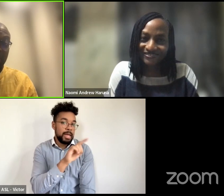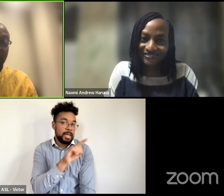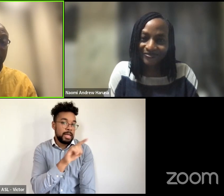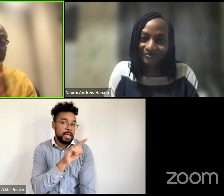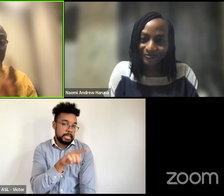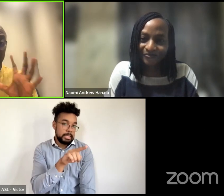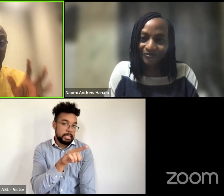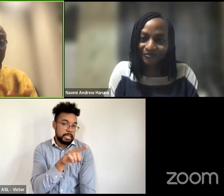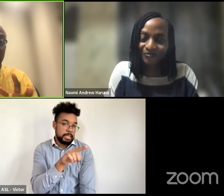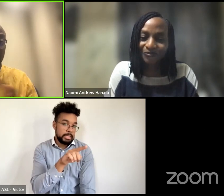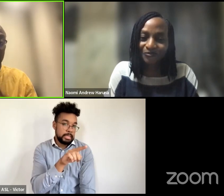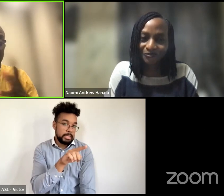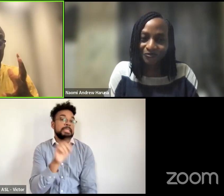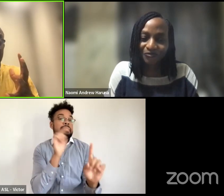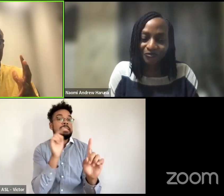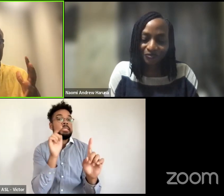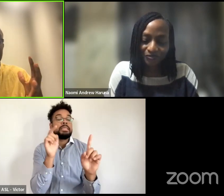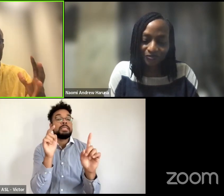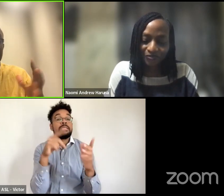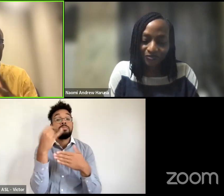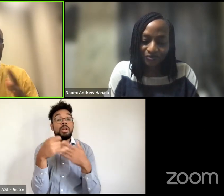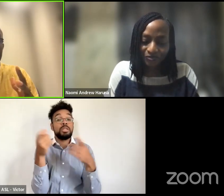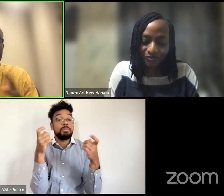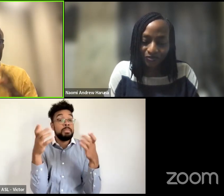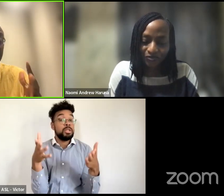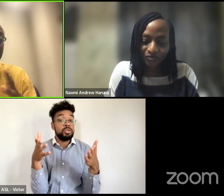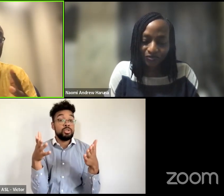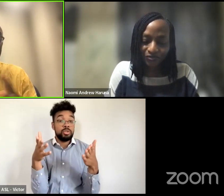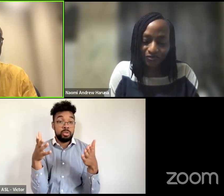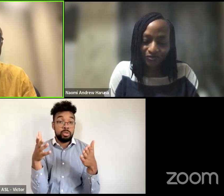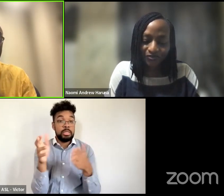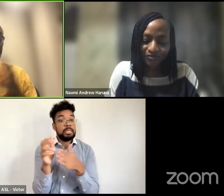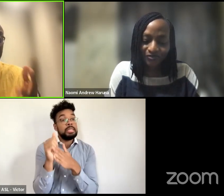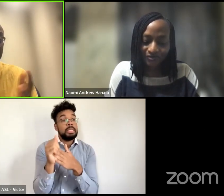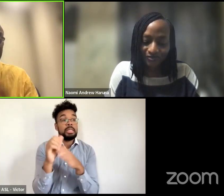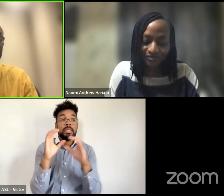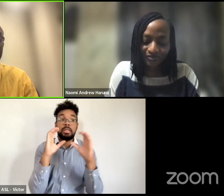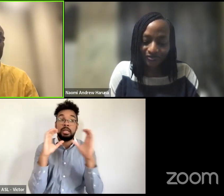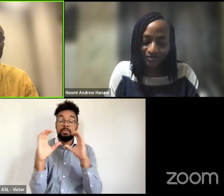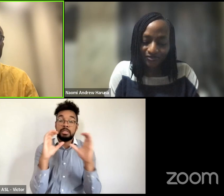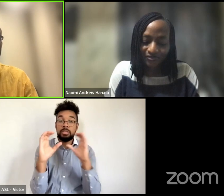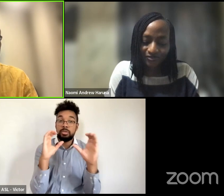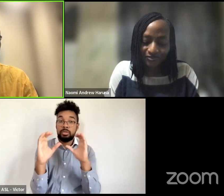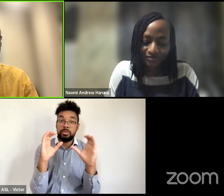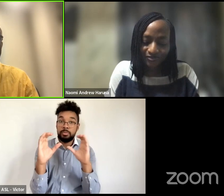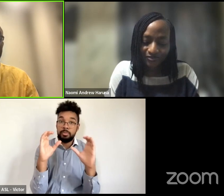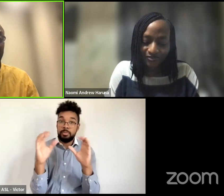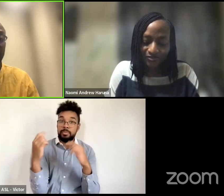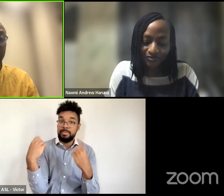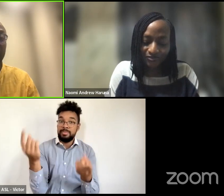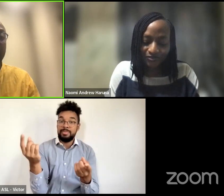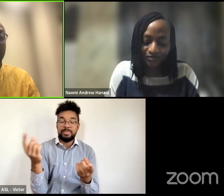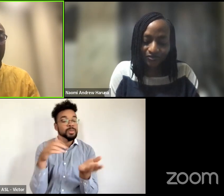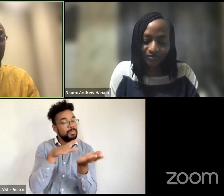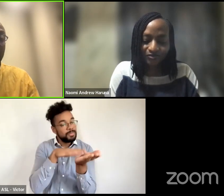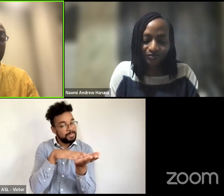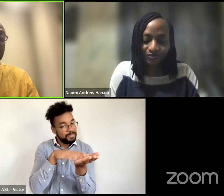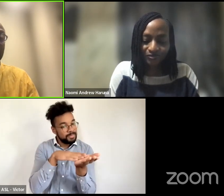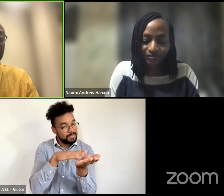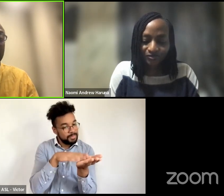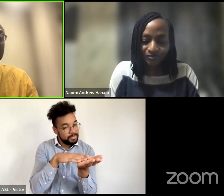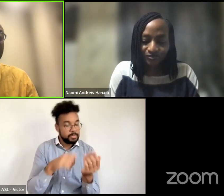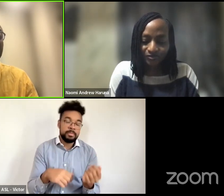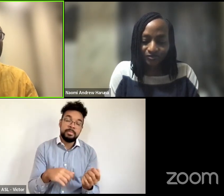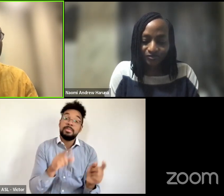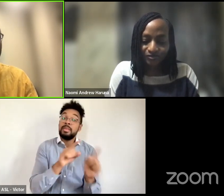project manager and really our list is the glue that bring they are the glue rather that bring us together so shout out to to floor um